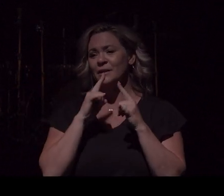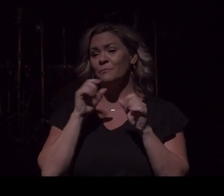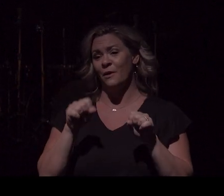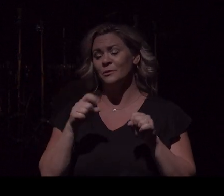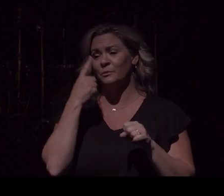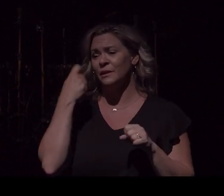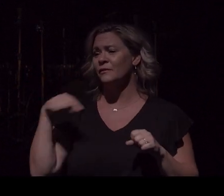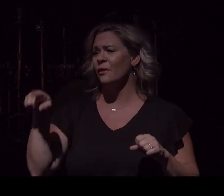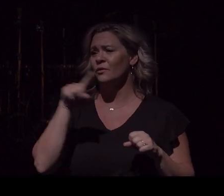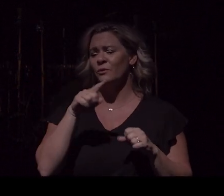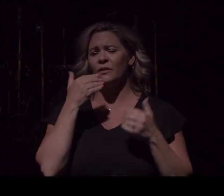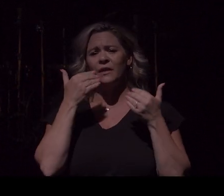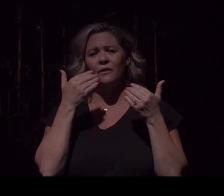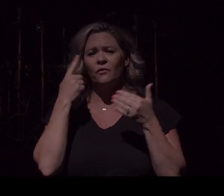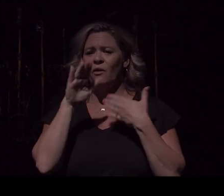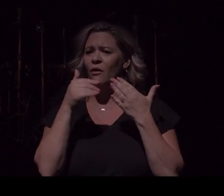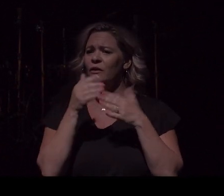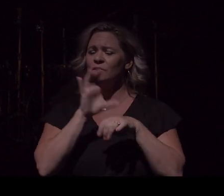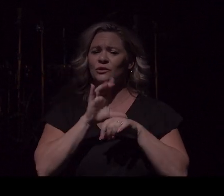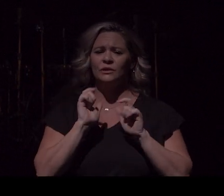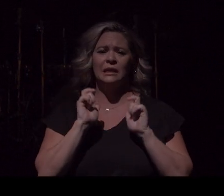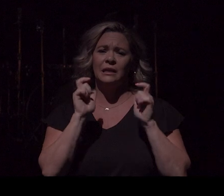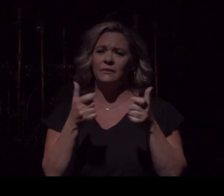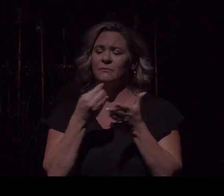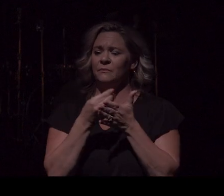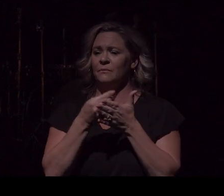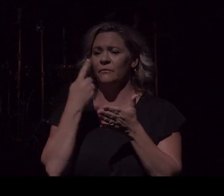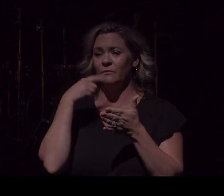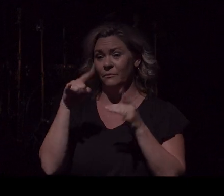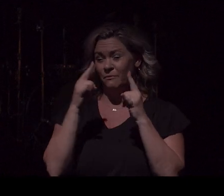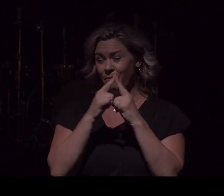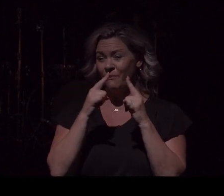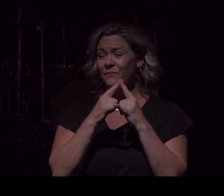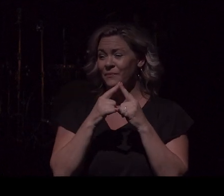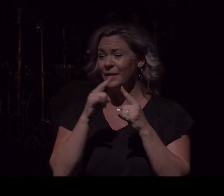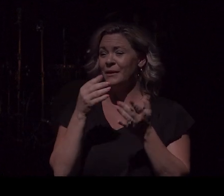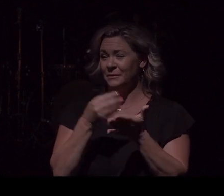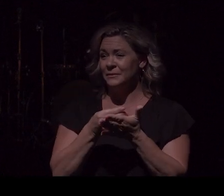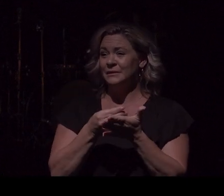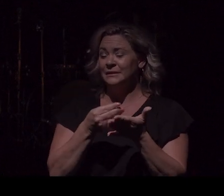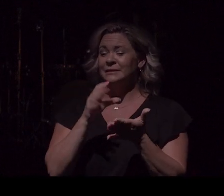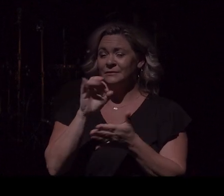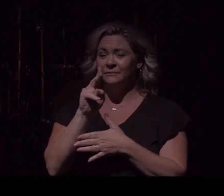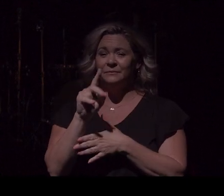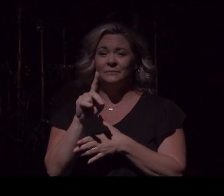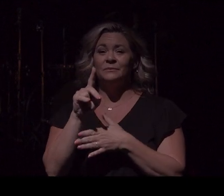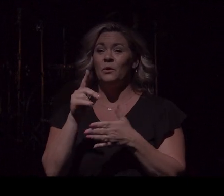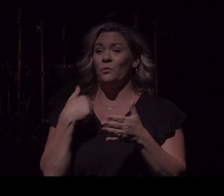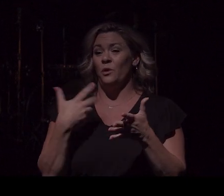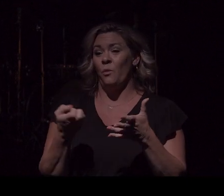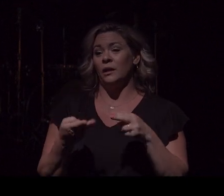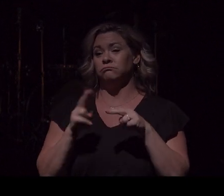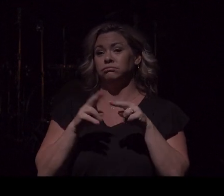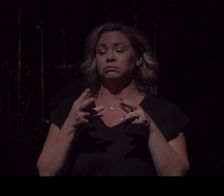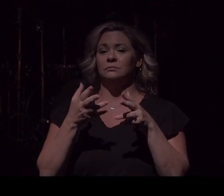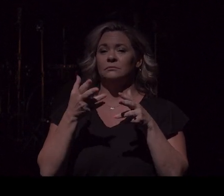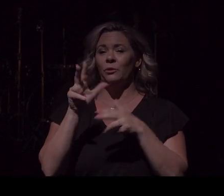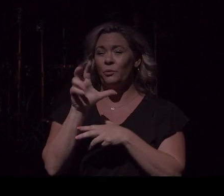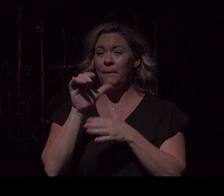want to thank those of you in our church that have given to our camp fund. We had a goal of raising $3 million to really lower the cost of